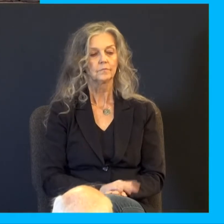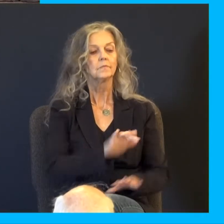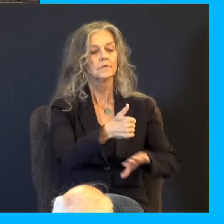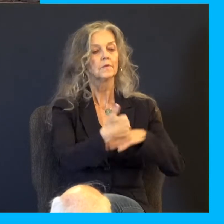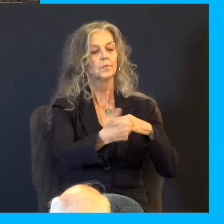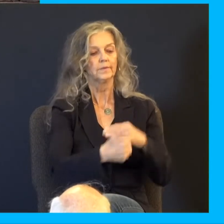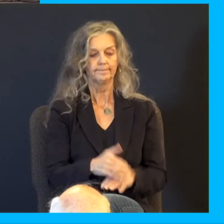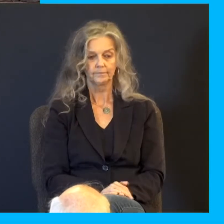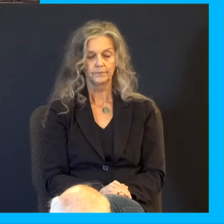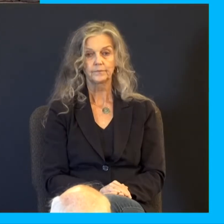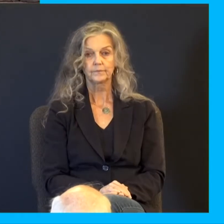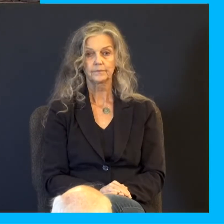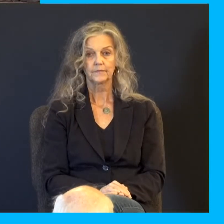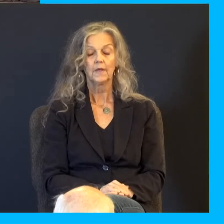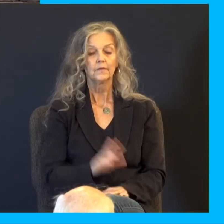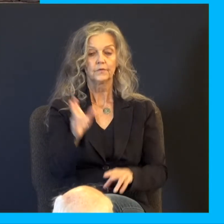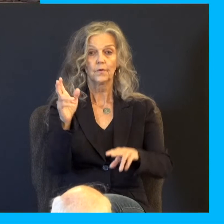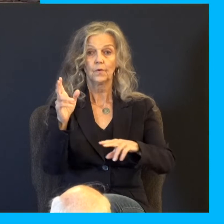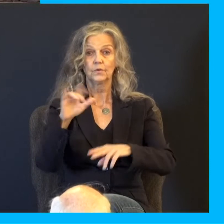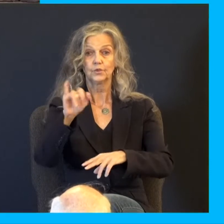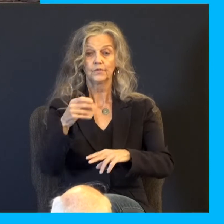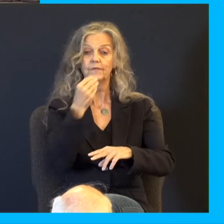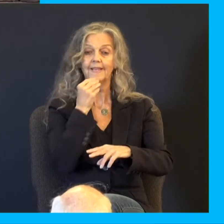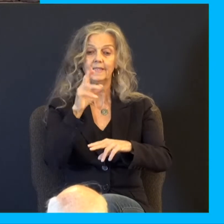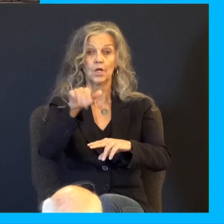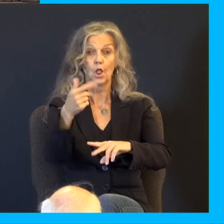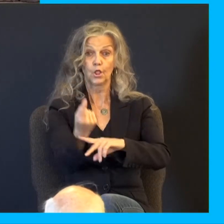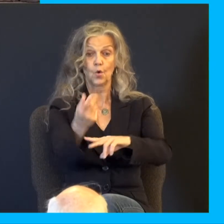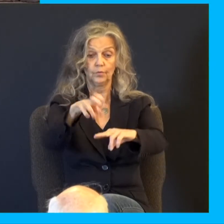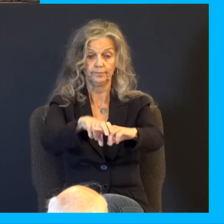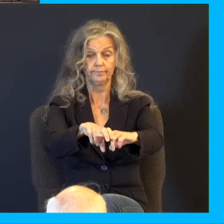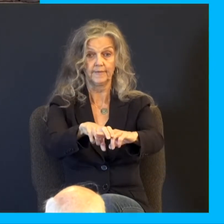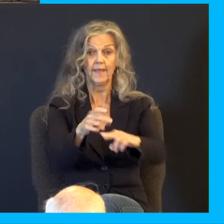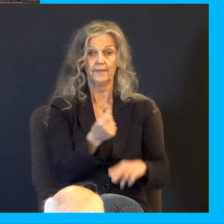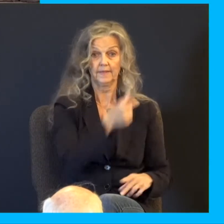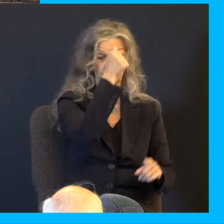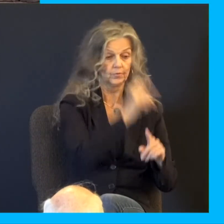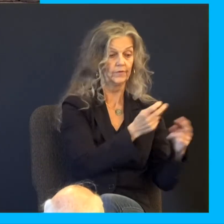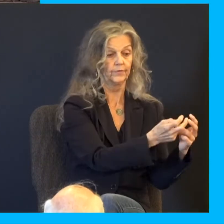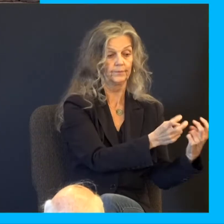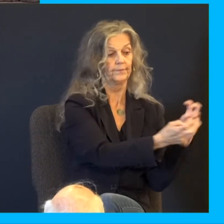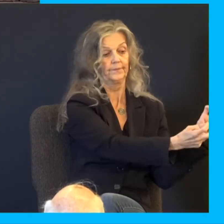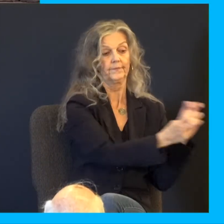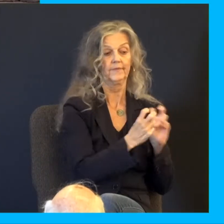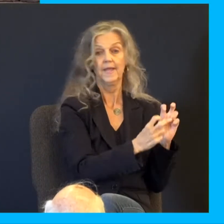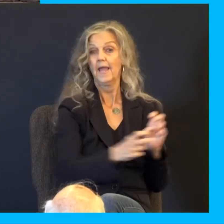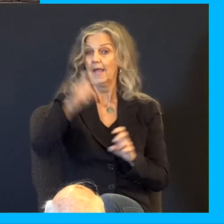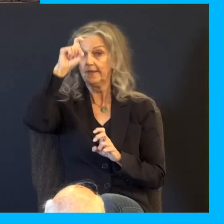And they set on for him by himself, and for them, the eleven brothers, by themselves, and for the Egyptians, which